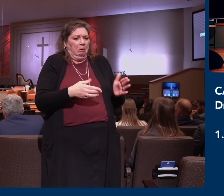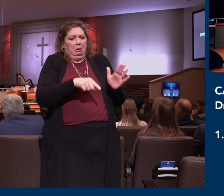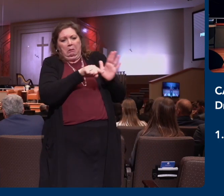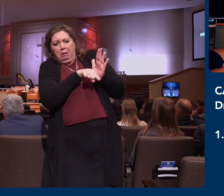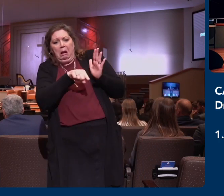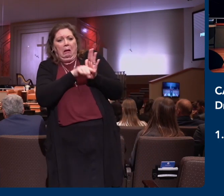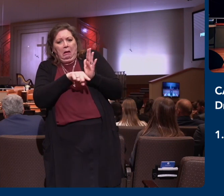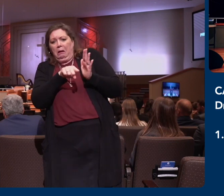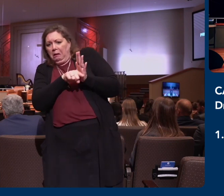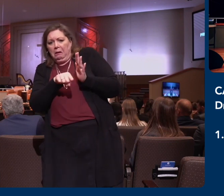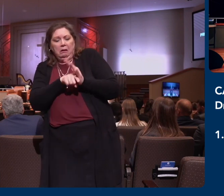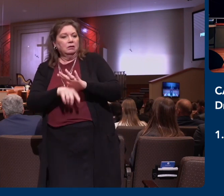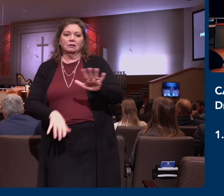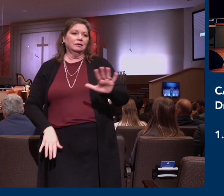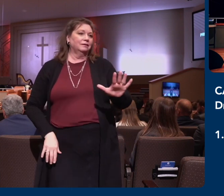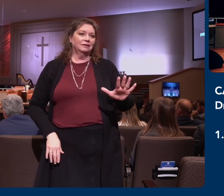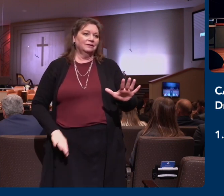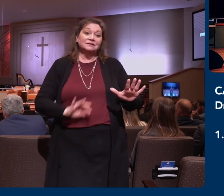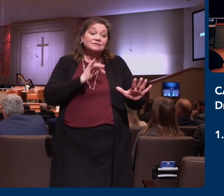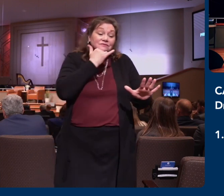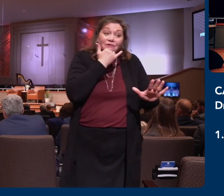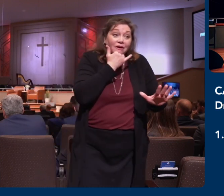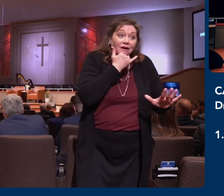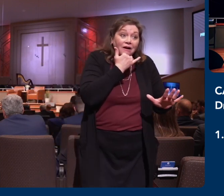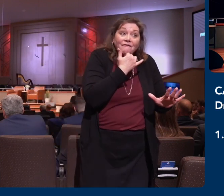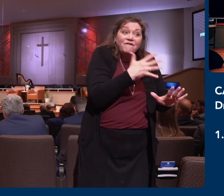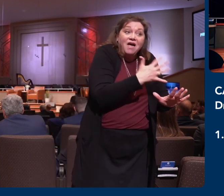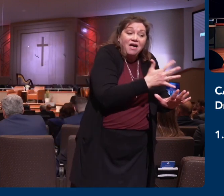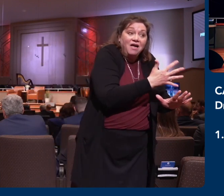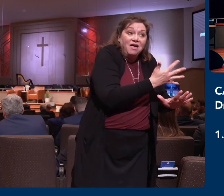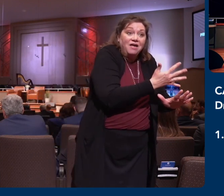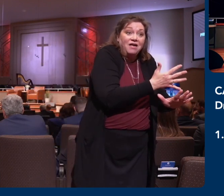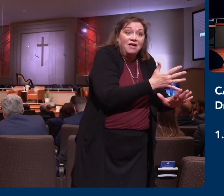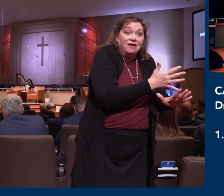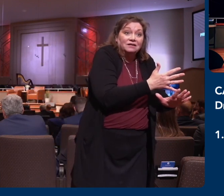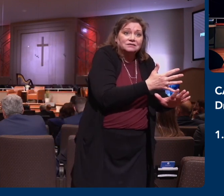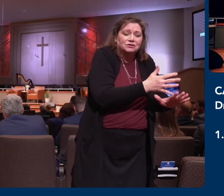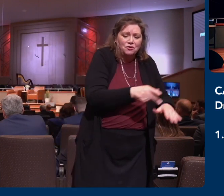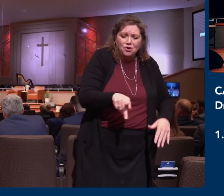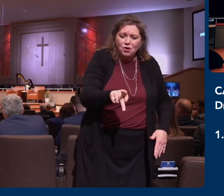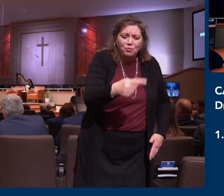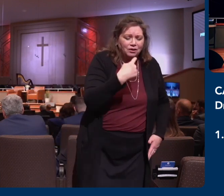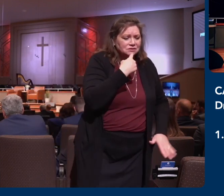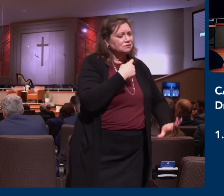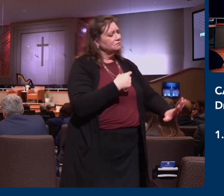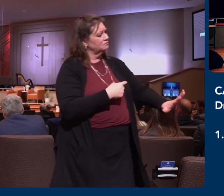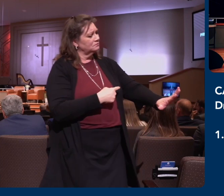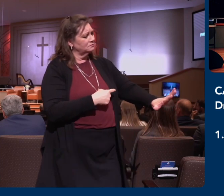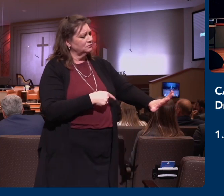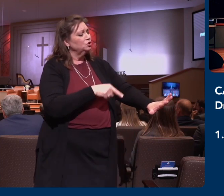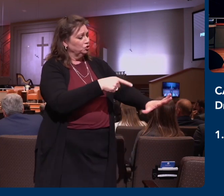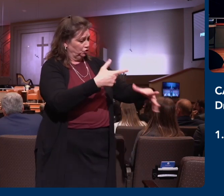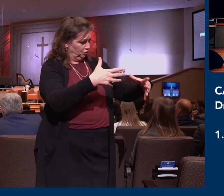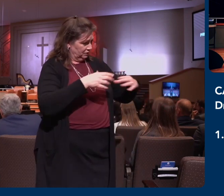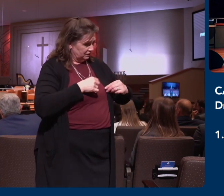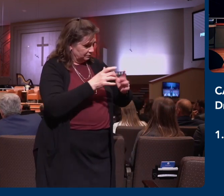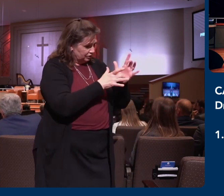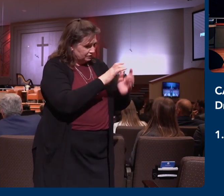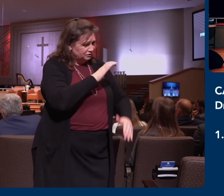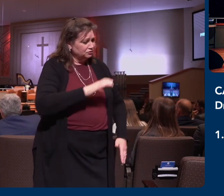I know you have some things going on there in the church, but I'm so grateful that you've accepted Jesus Christ as your Savior. You know, sometimes